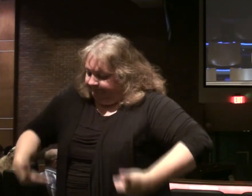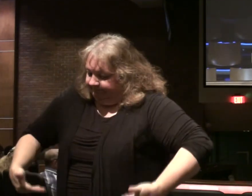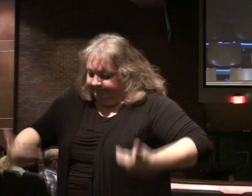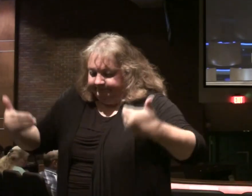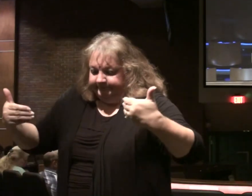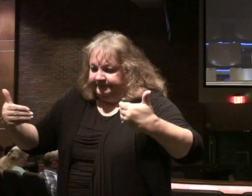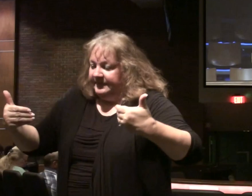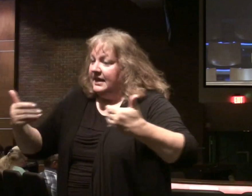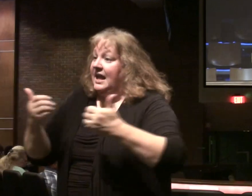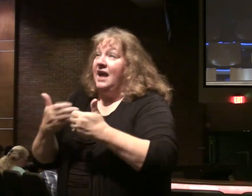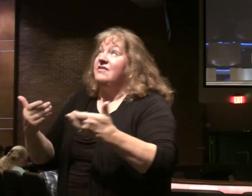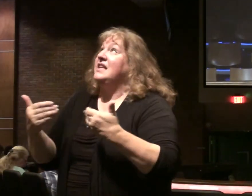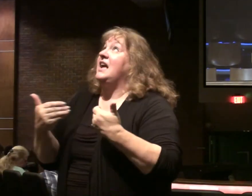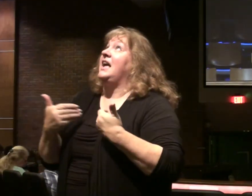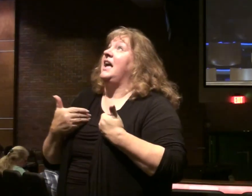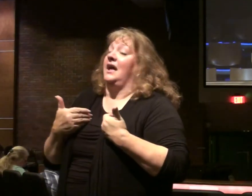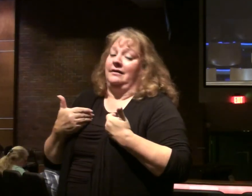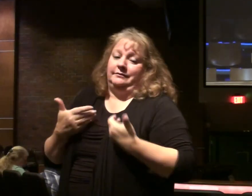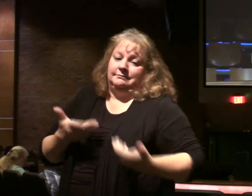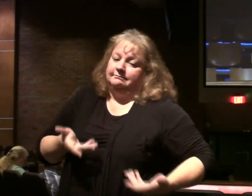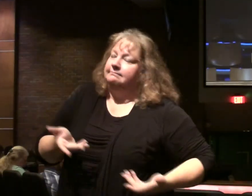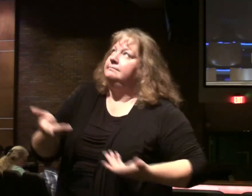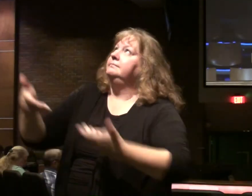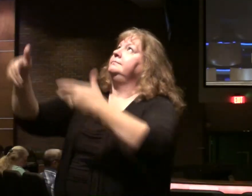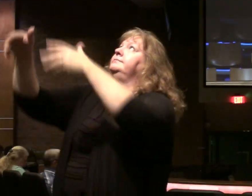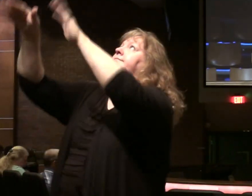everything I have, is yours.